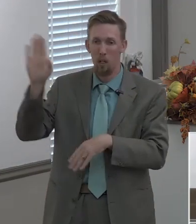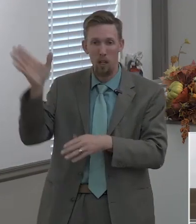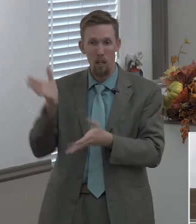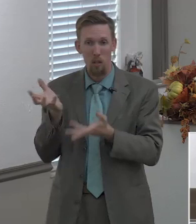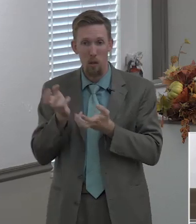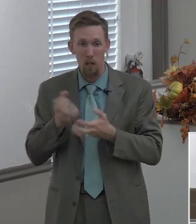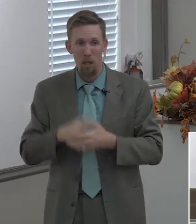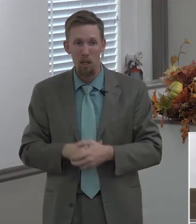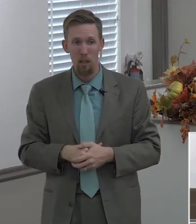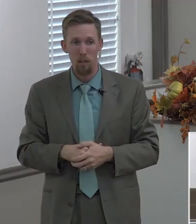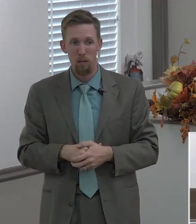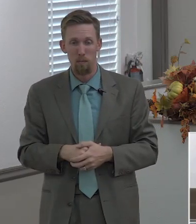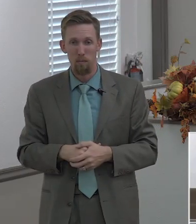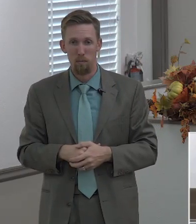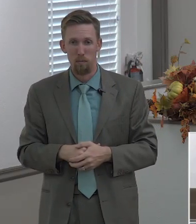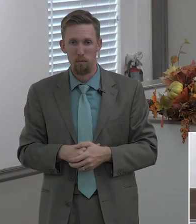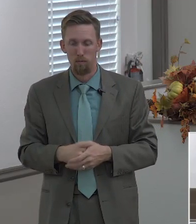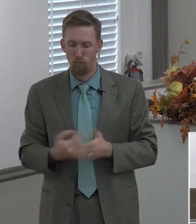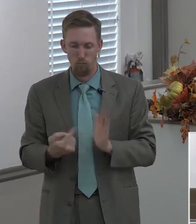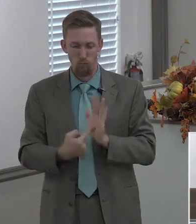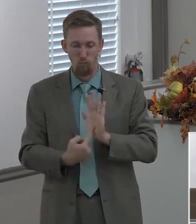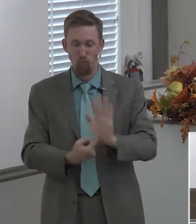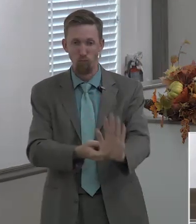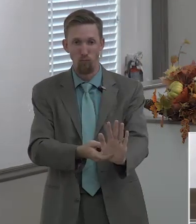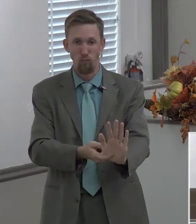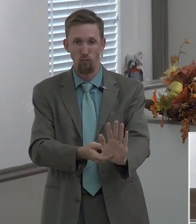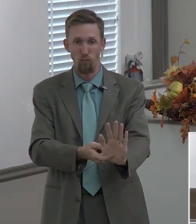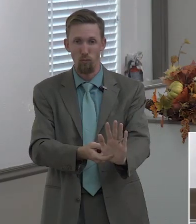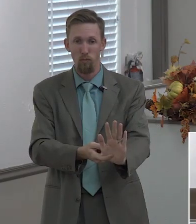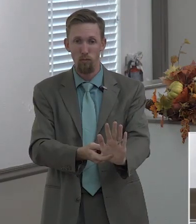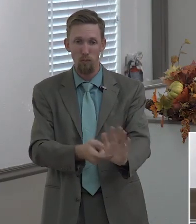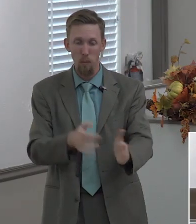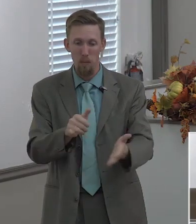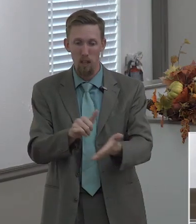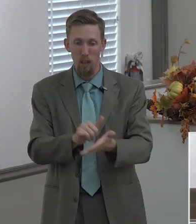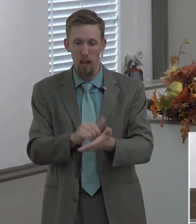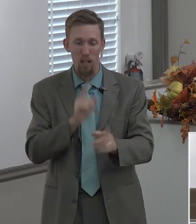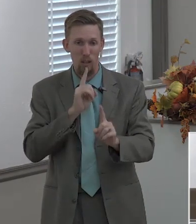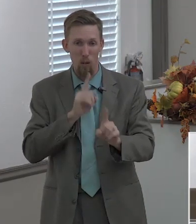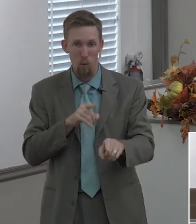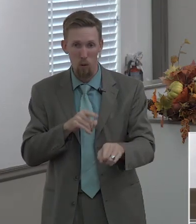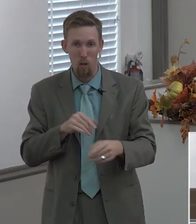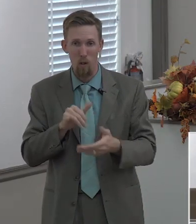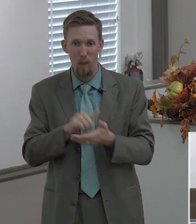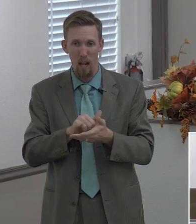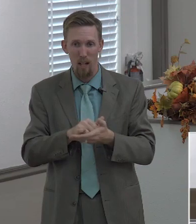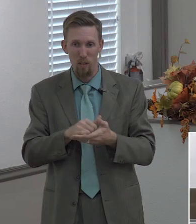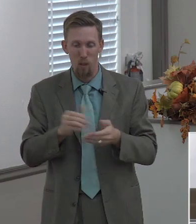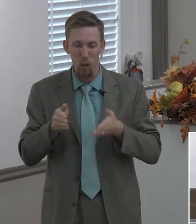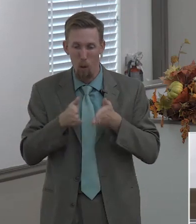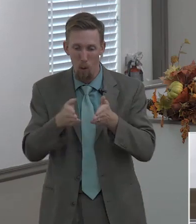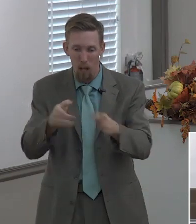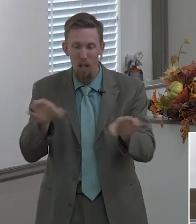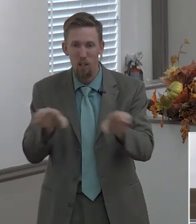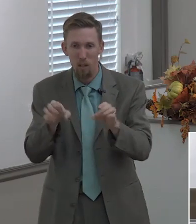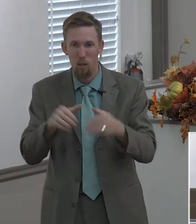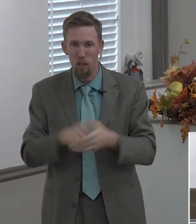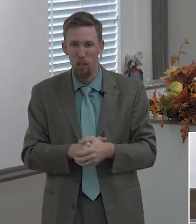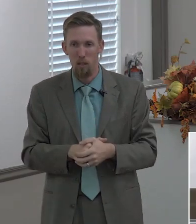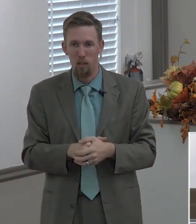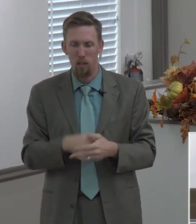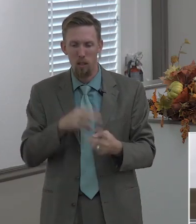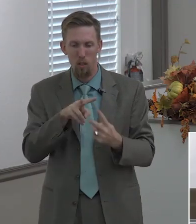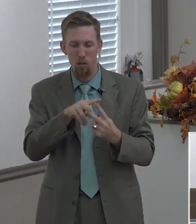for your life well listen there it is right there there's the prescription there's how it's done right there right there